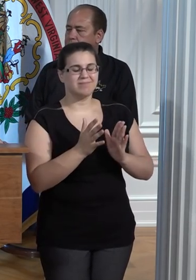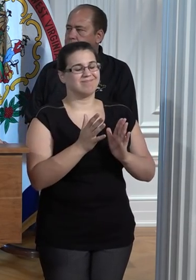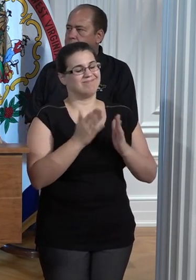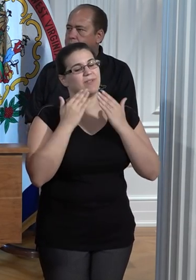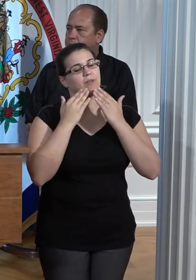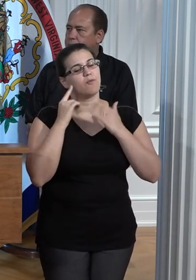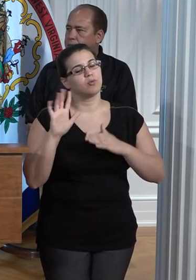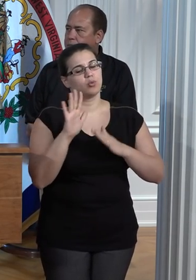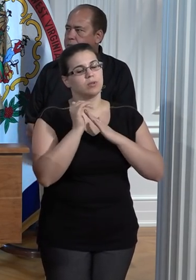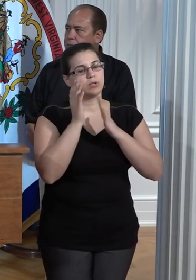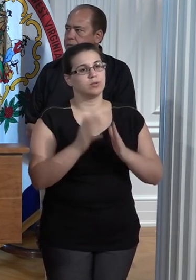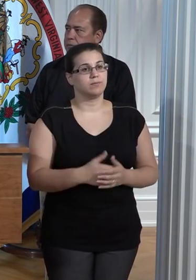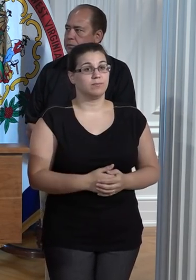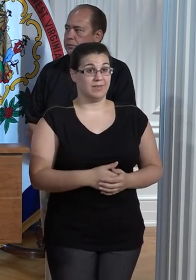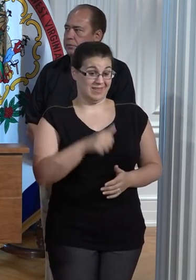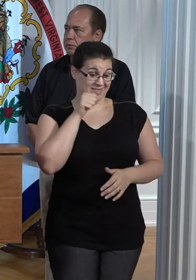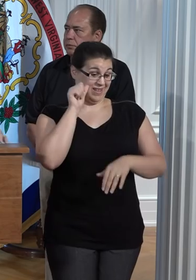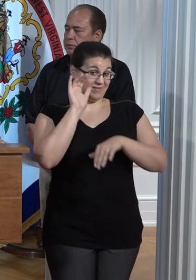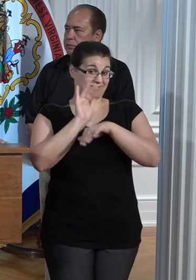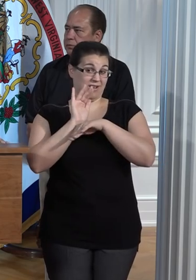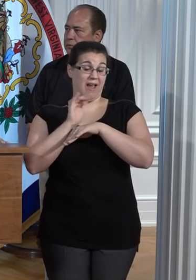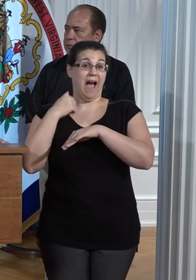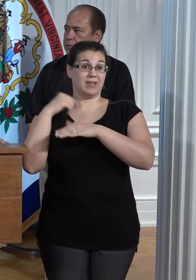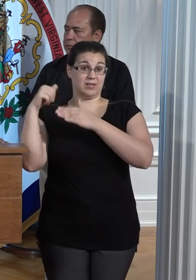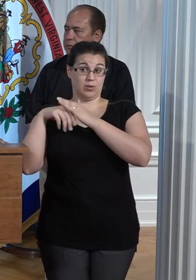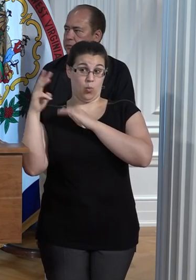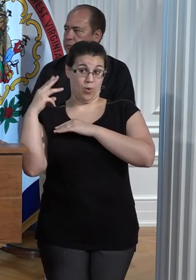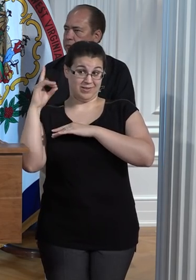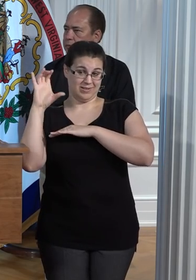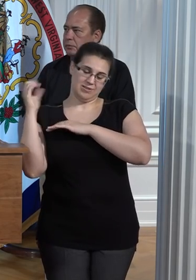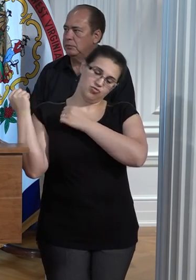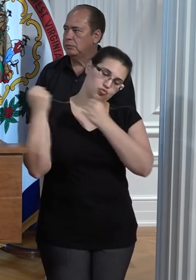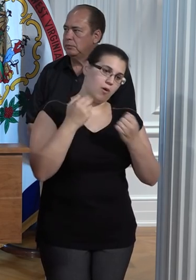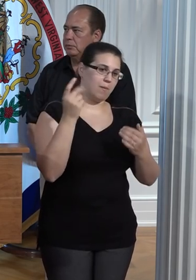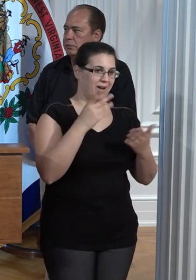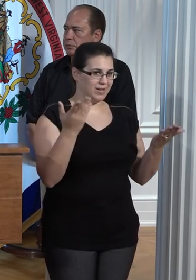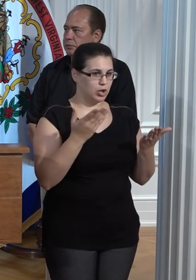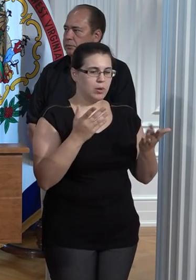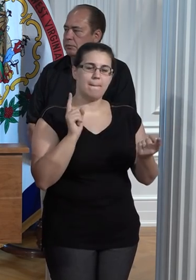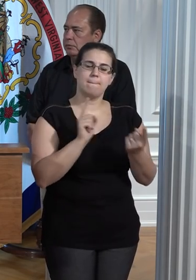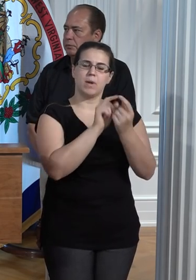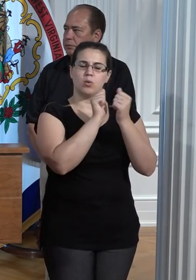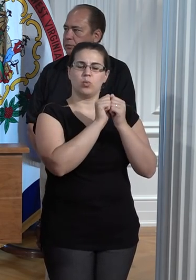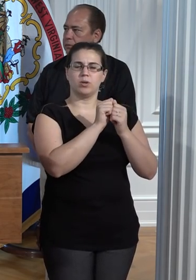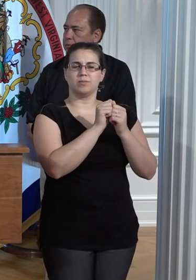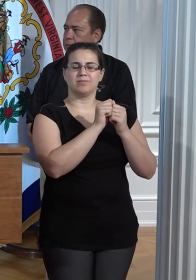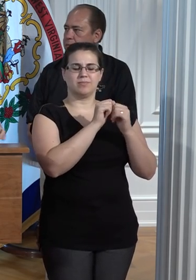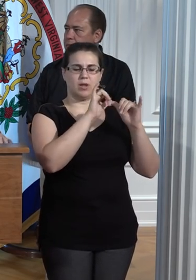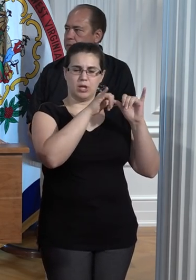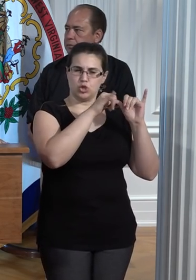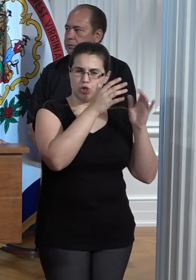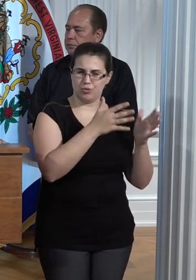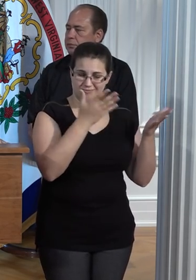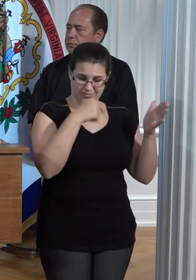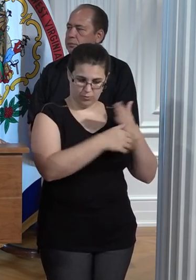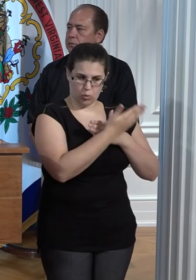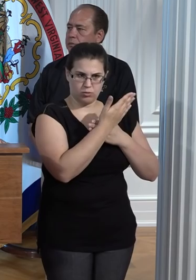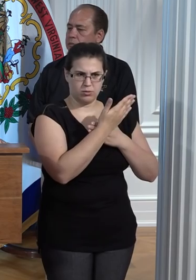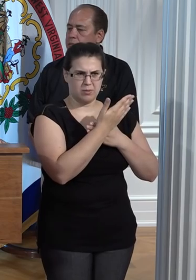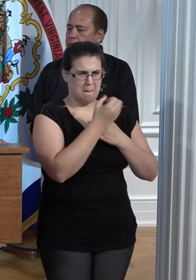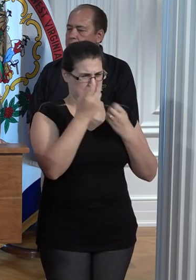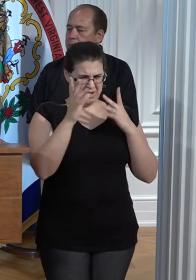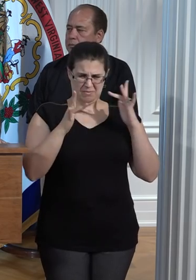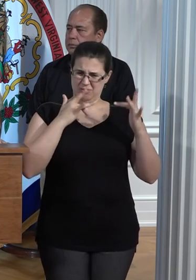back from Washington, D.C., drove last night and met with the Corps of Engineers this morning. A lot of concern by the citizens about the